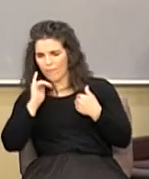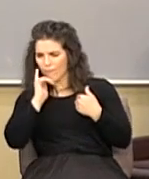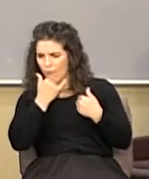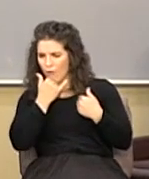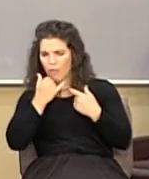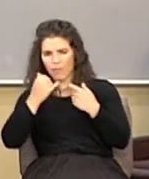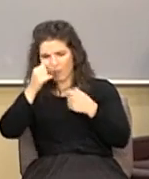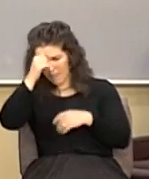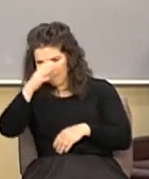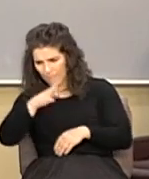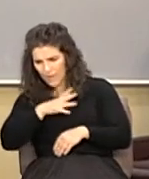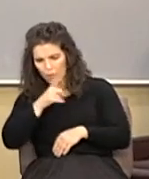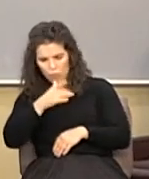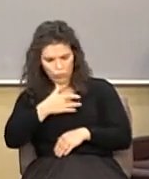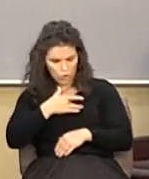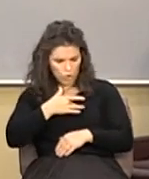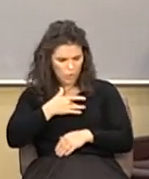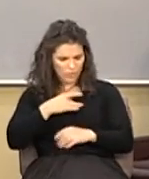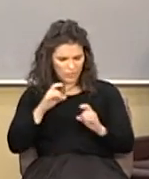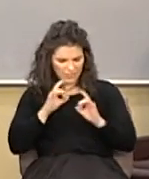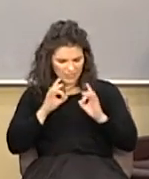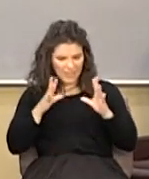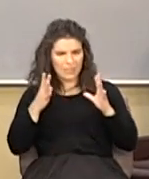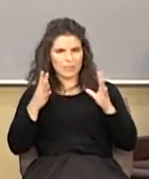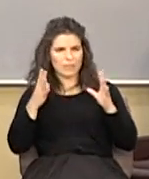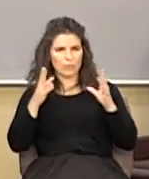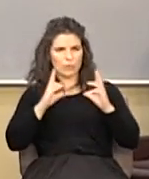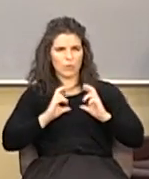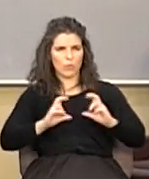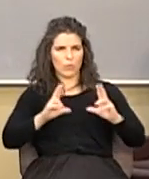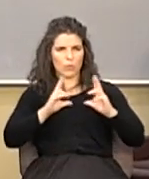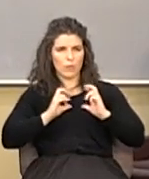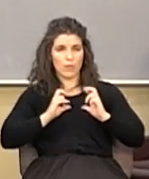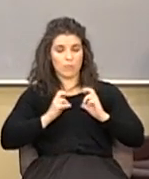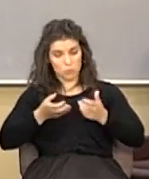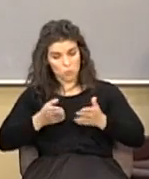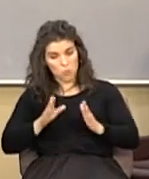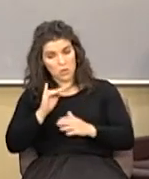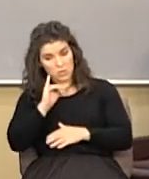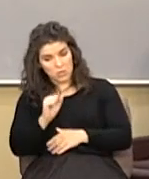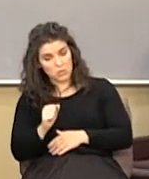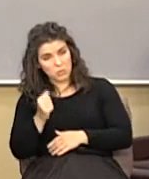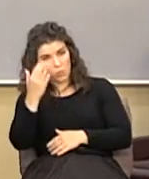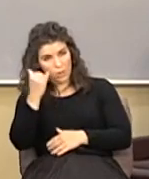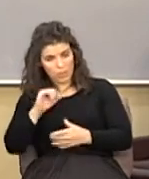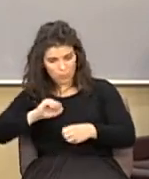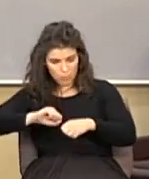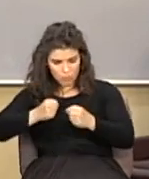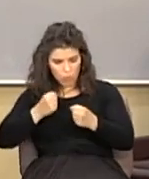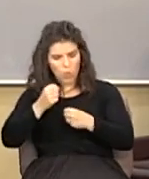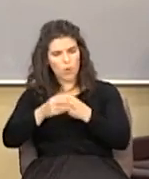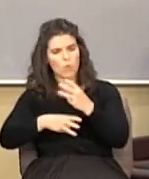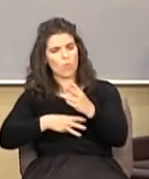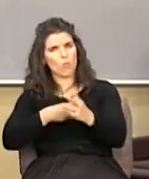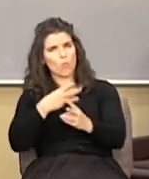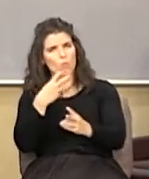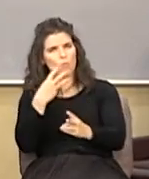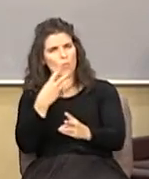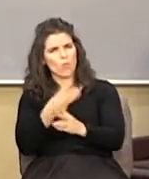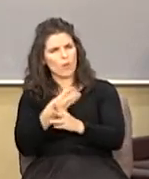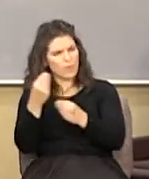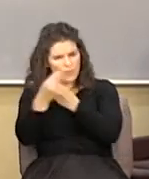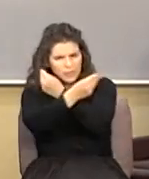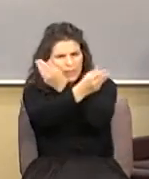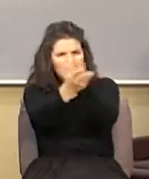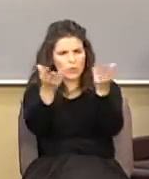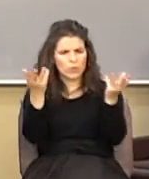hearts are desperately wicked and it's the way it is because of the broken world we live in and I'm going to tell you